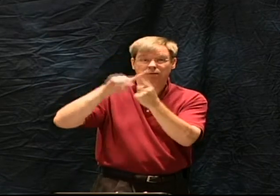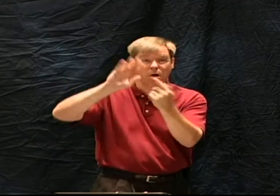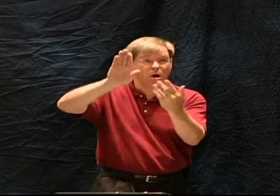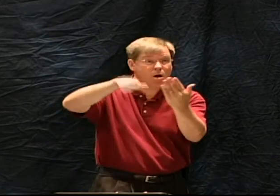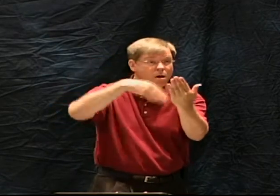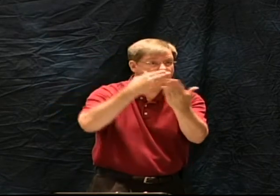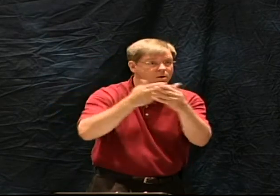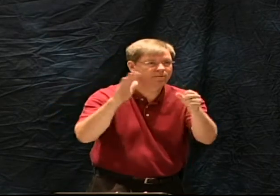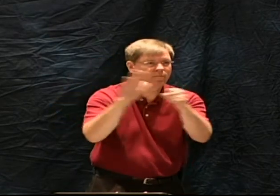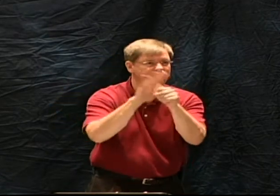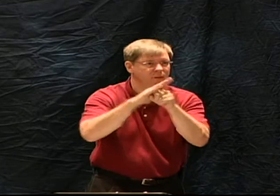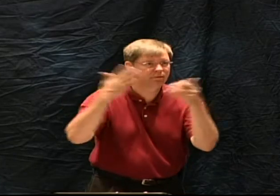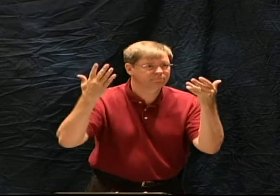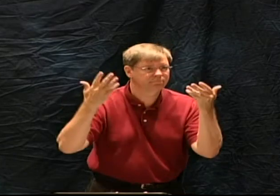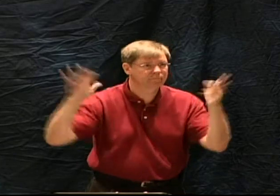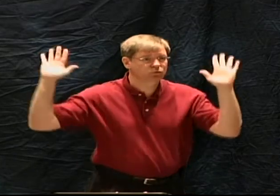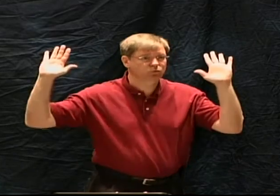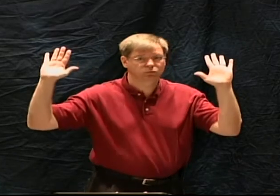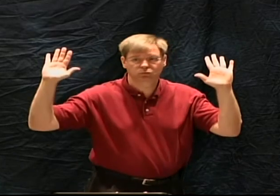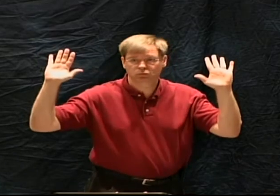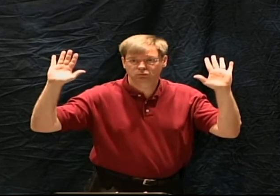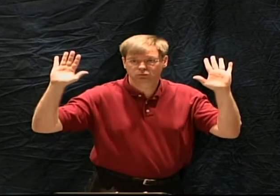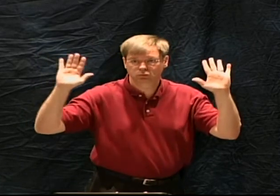from the word of God till all is fulfilled